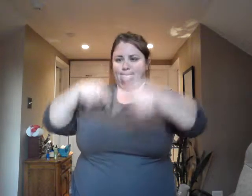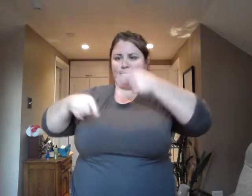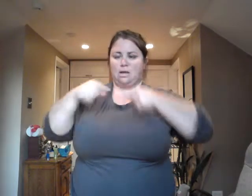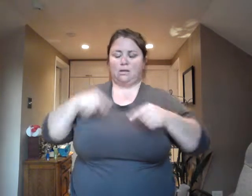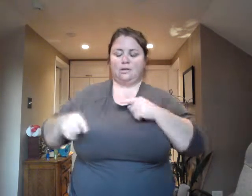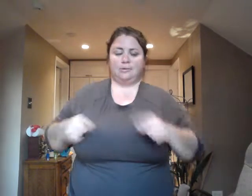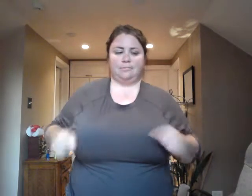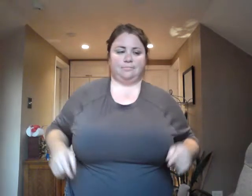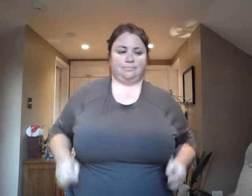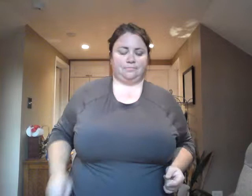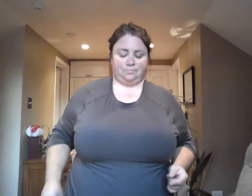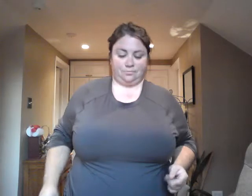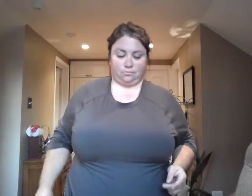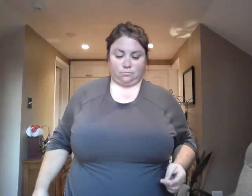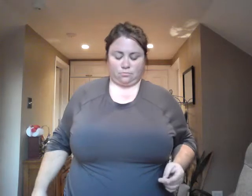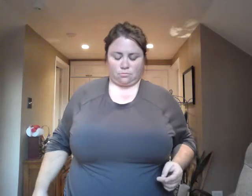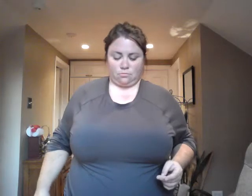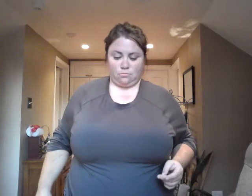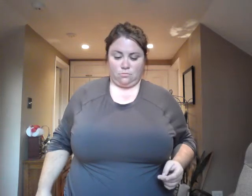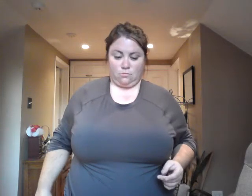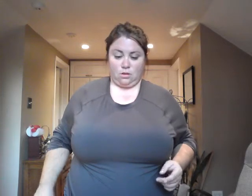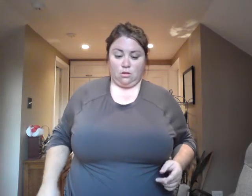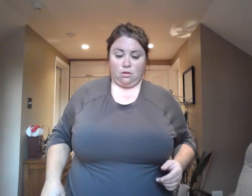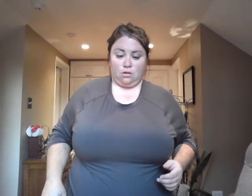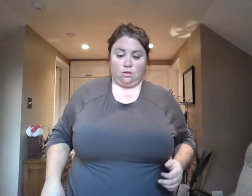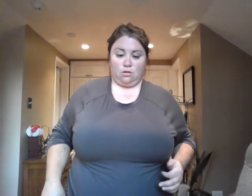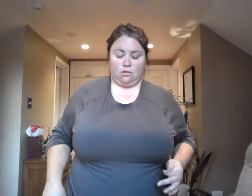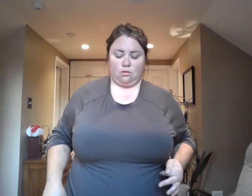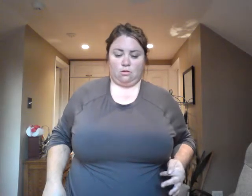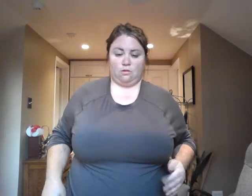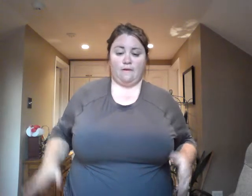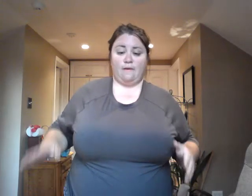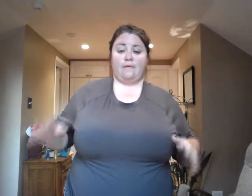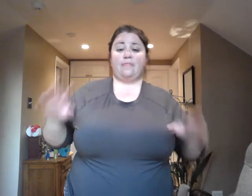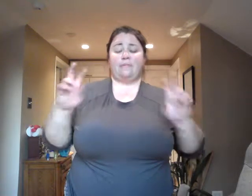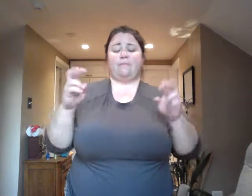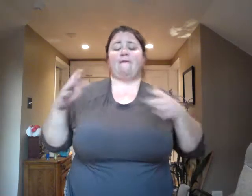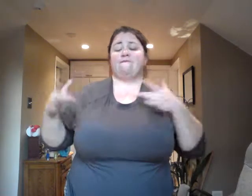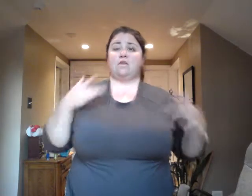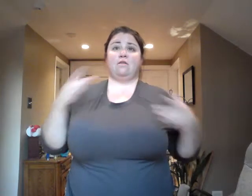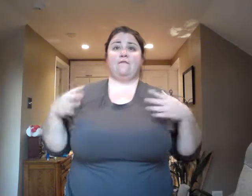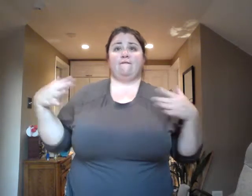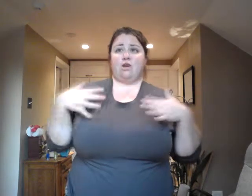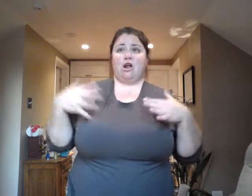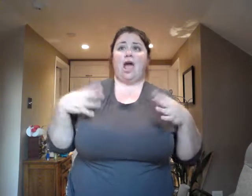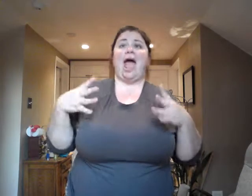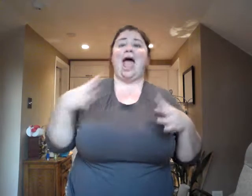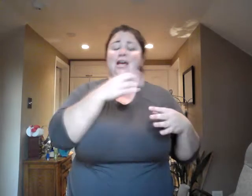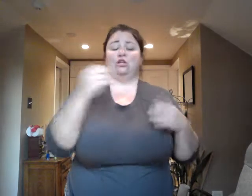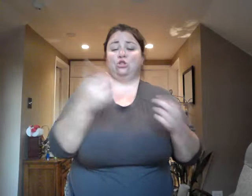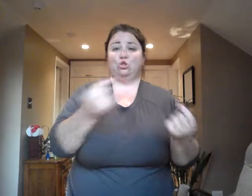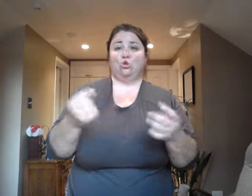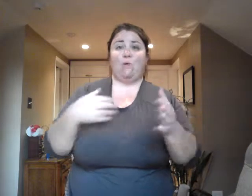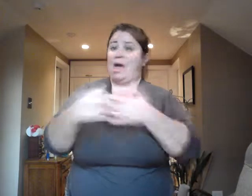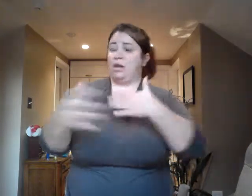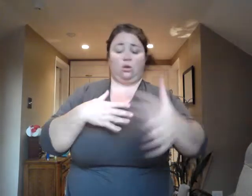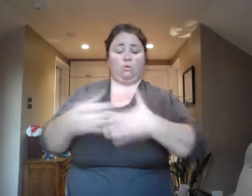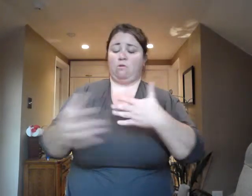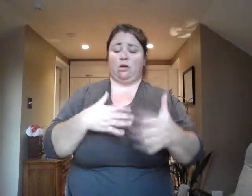Jeffersons in her book of the same title, feel the fear and do it anyway. Each time we venture beyond